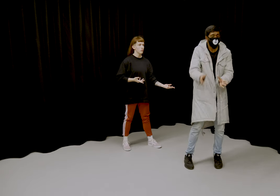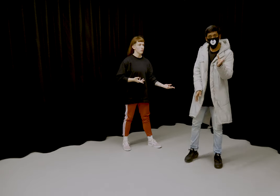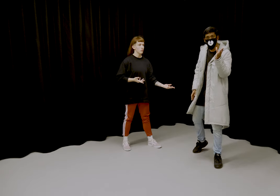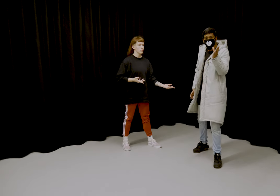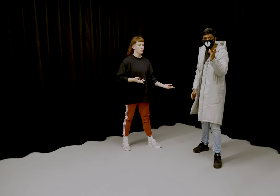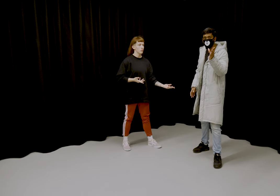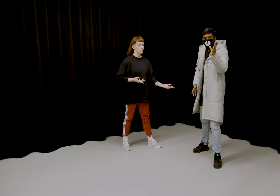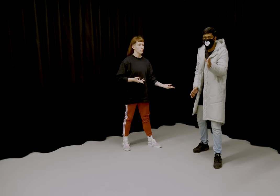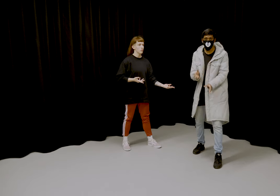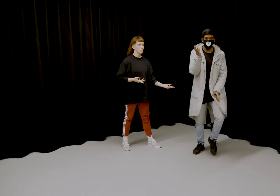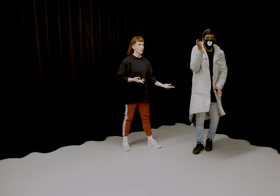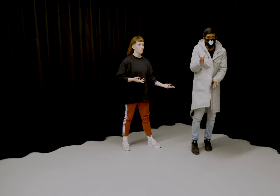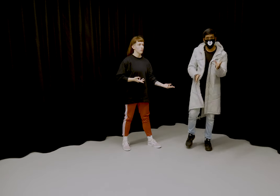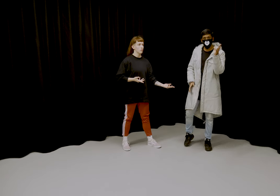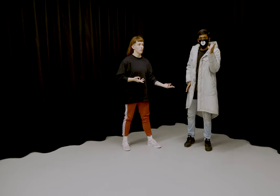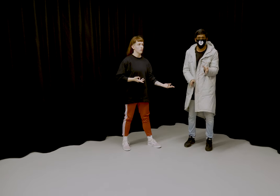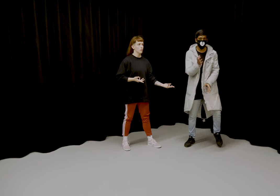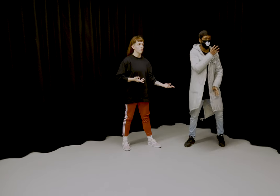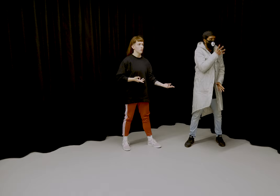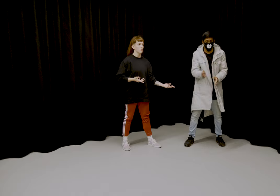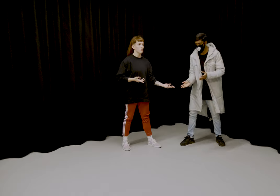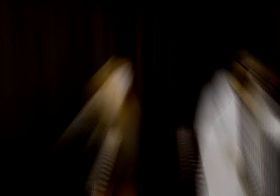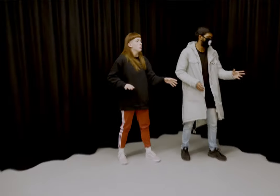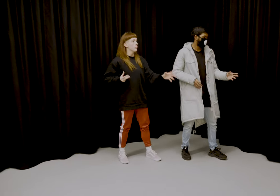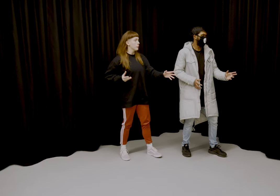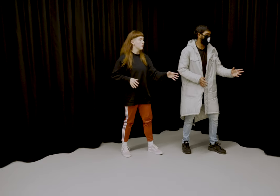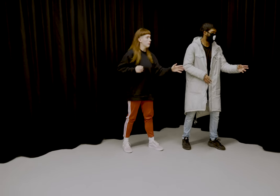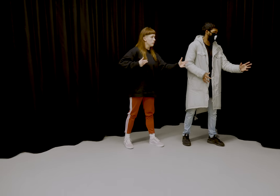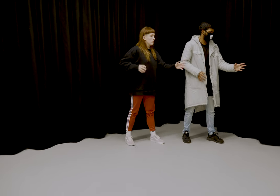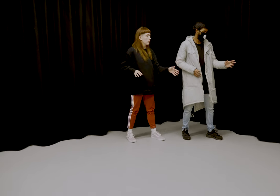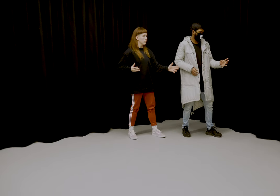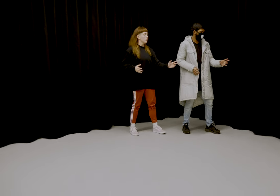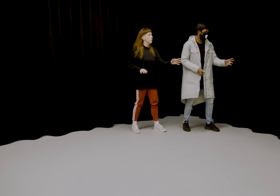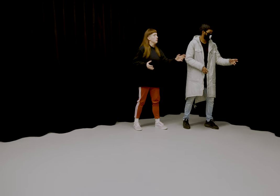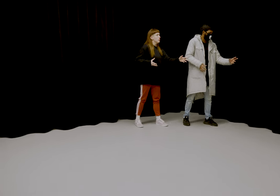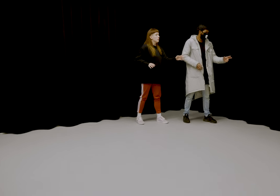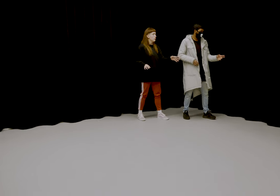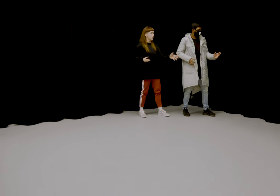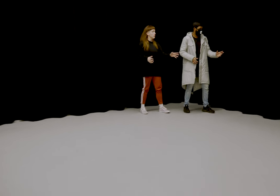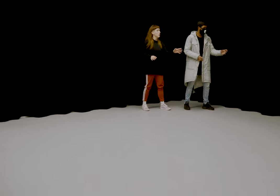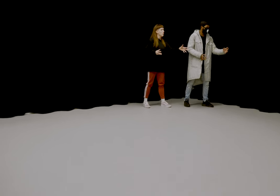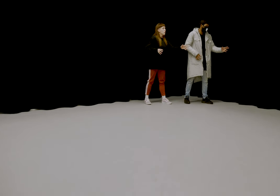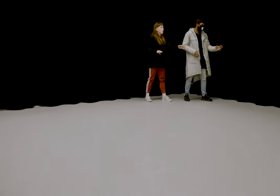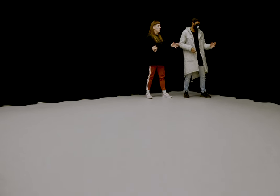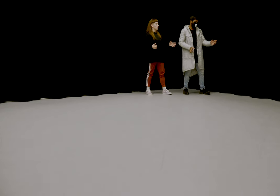what it's now The moments forever remember together This sense is all we'll never know